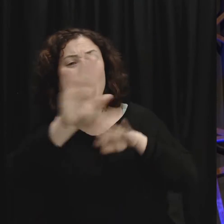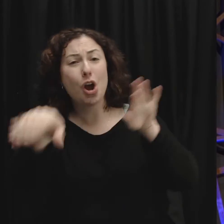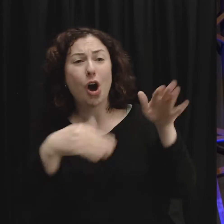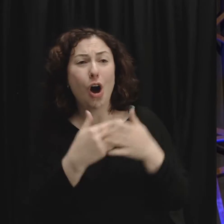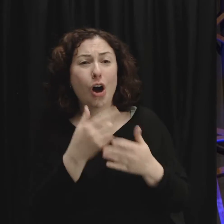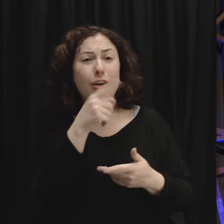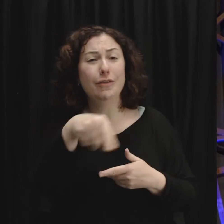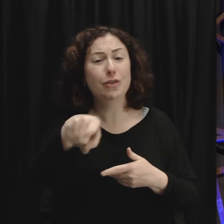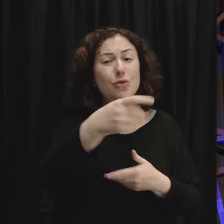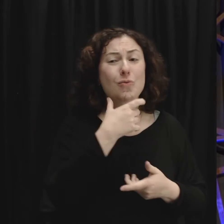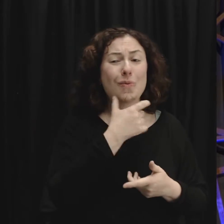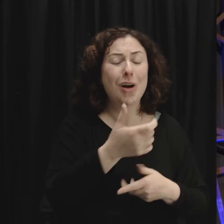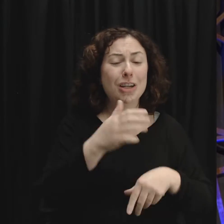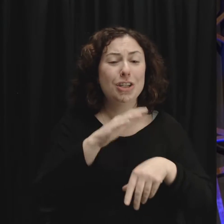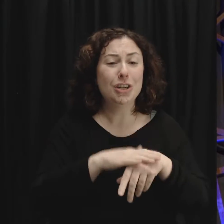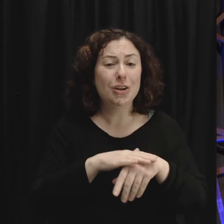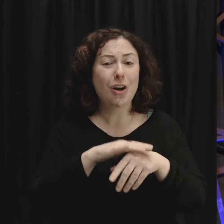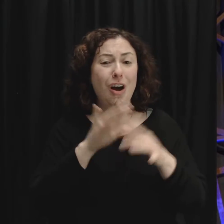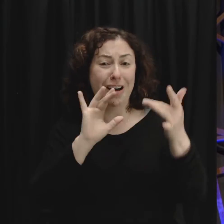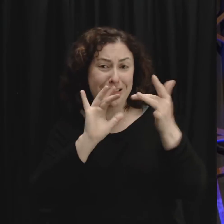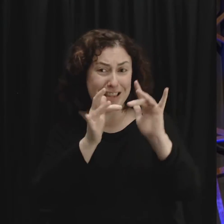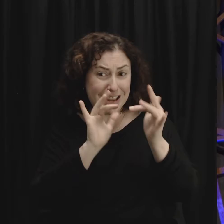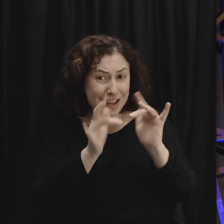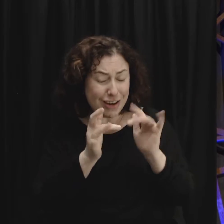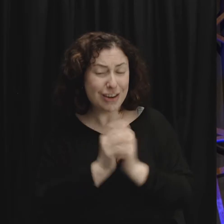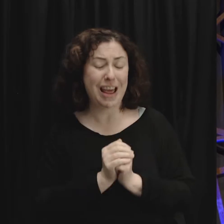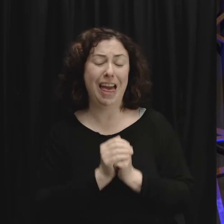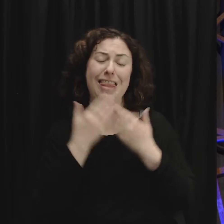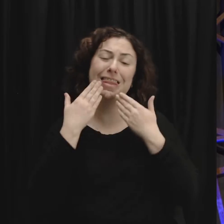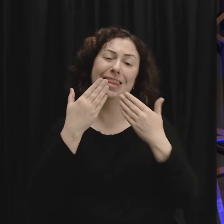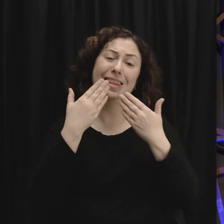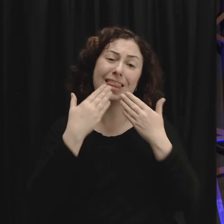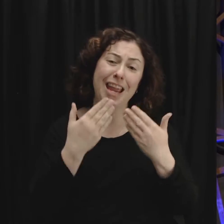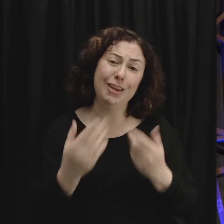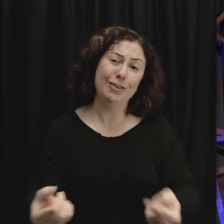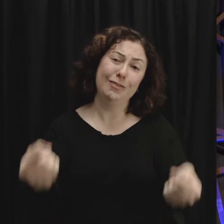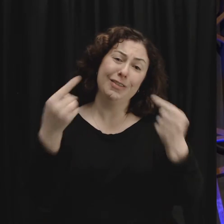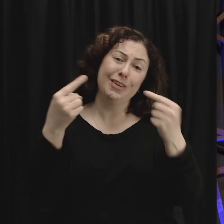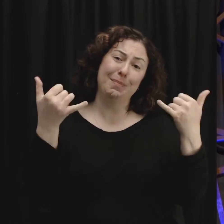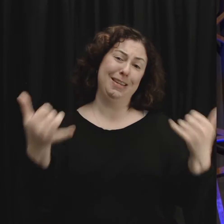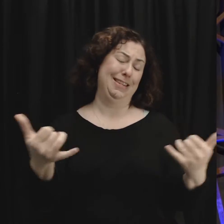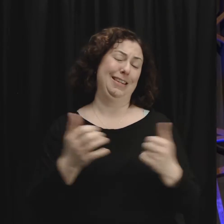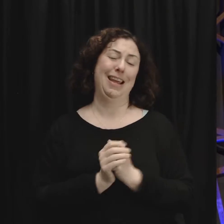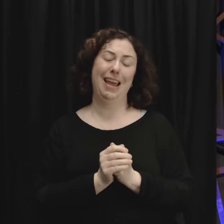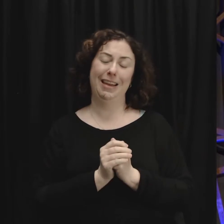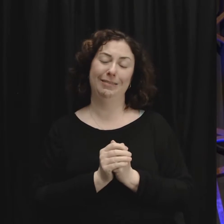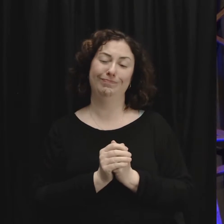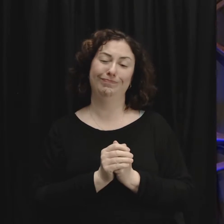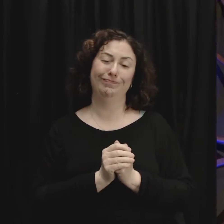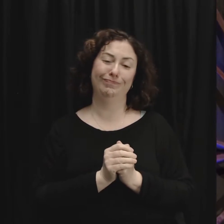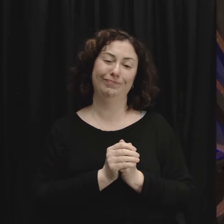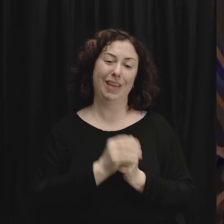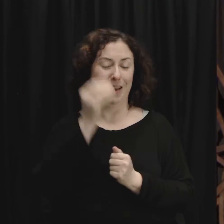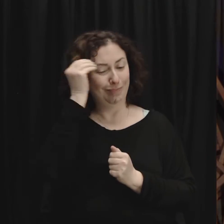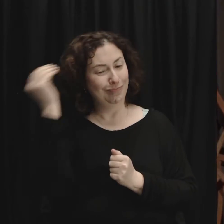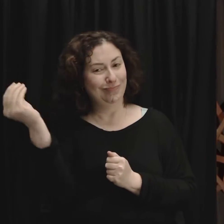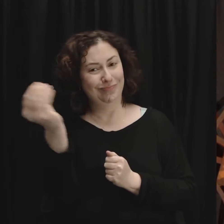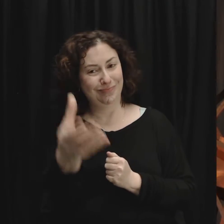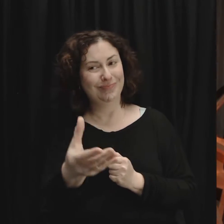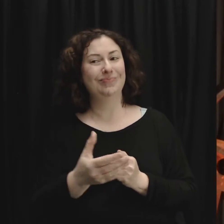online on the iCampus right now. Thank you for being with us. It's great to have you here today. Hey, I want to tell you something that I particularly